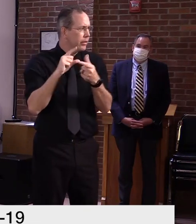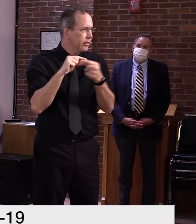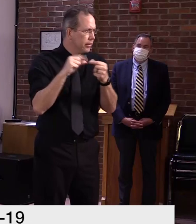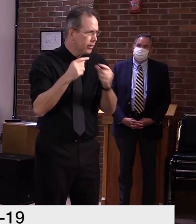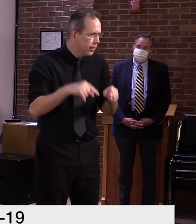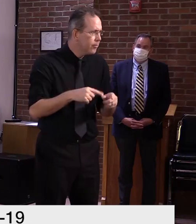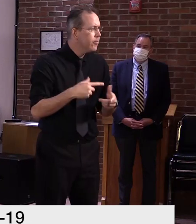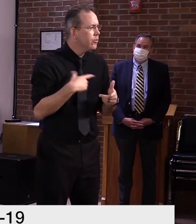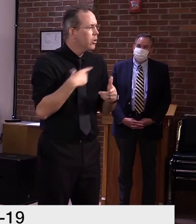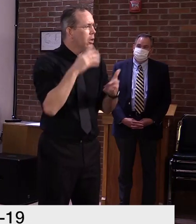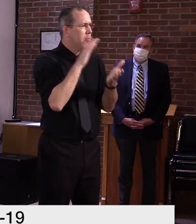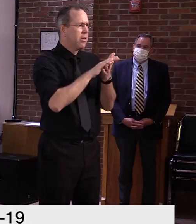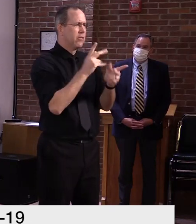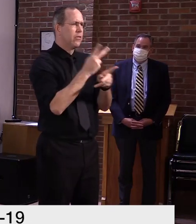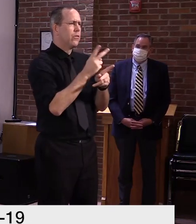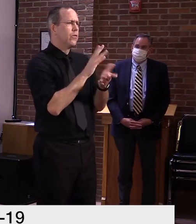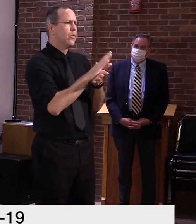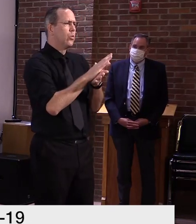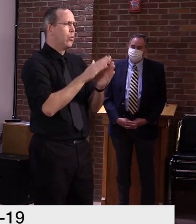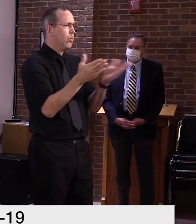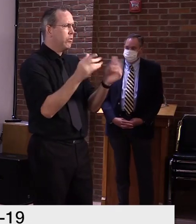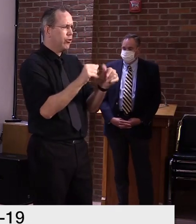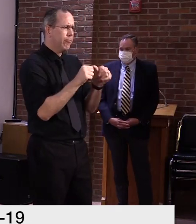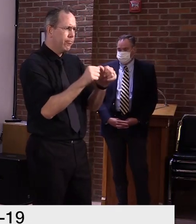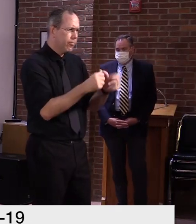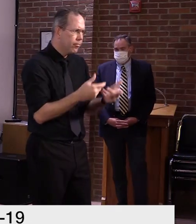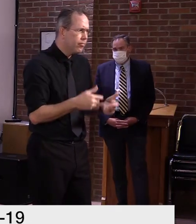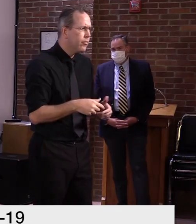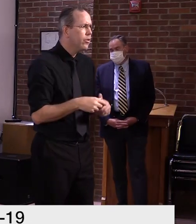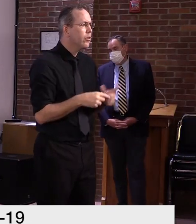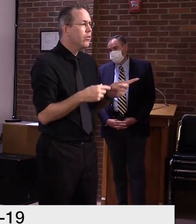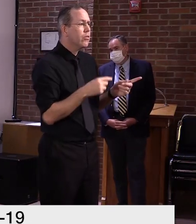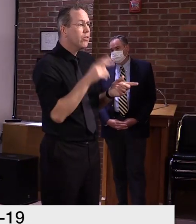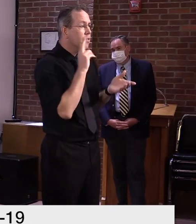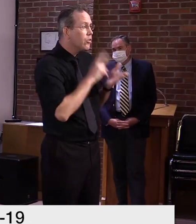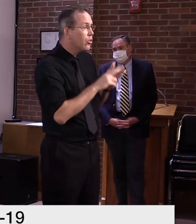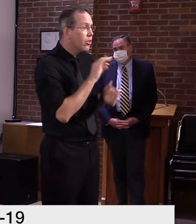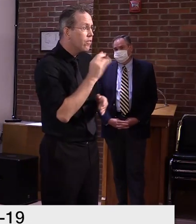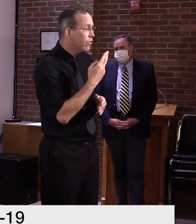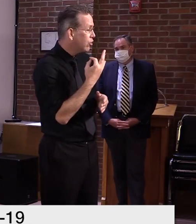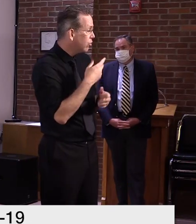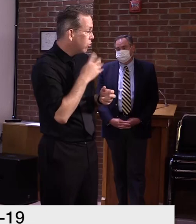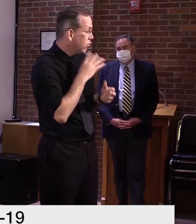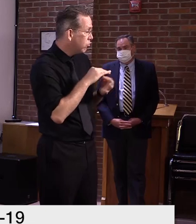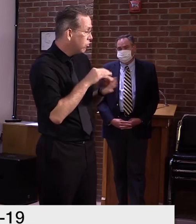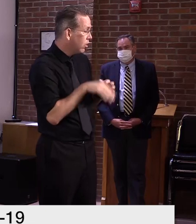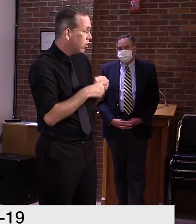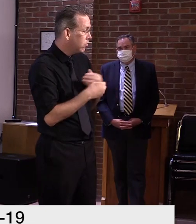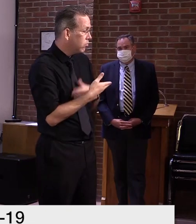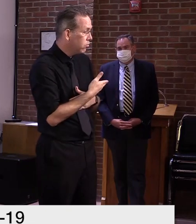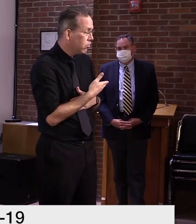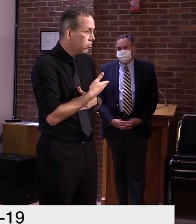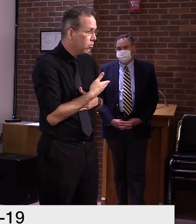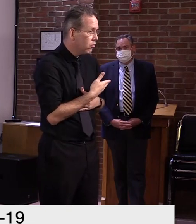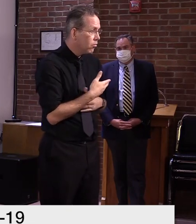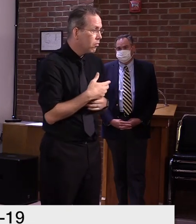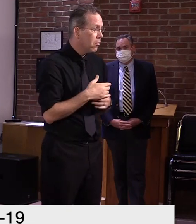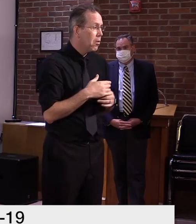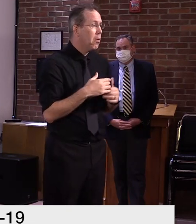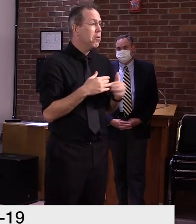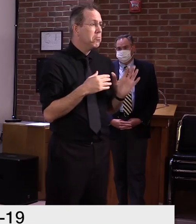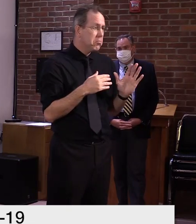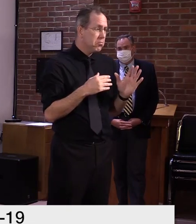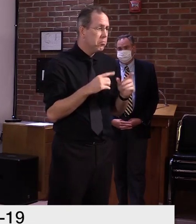uh, Secretary French if he has anything to, else to offer. But, um, we believe, as do many across the country,